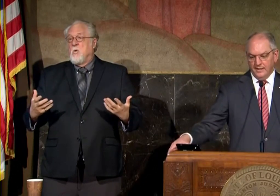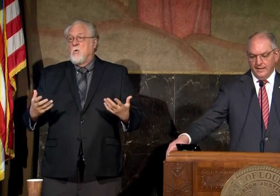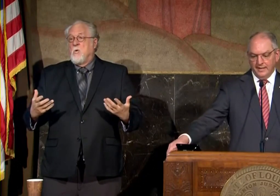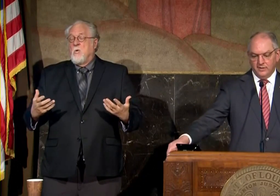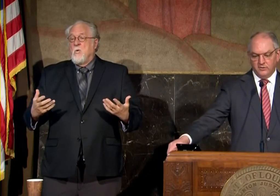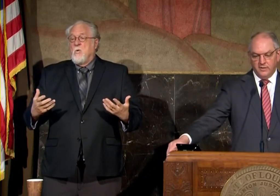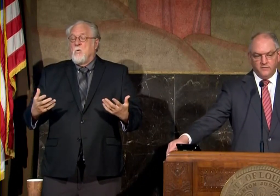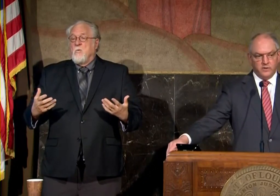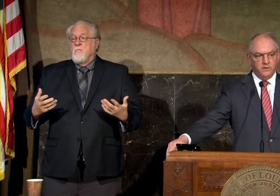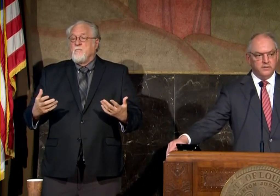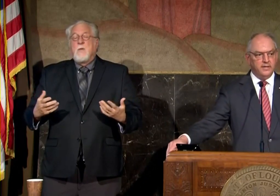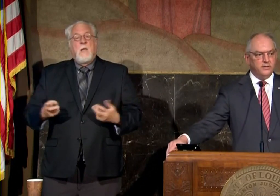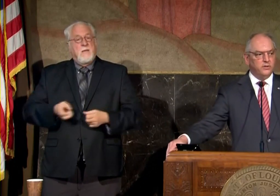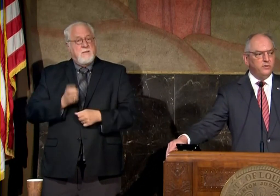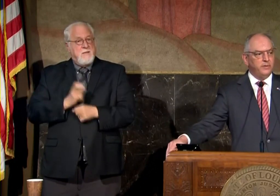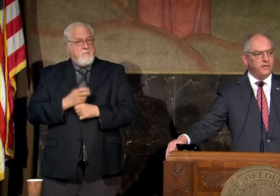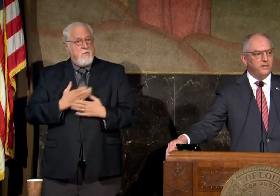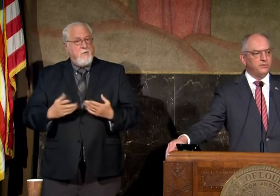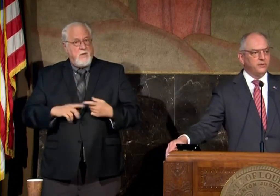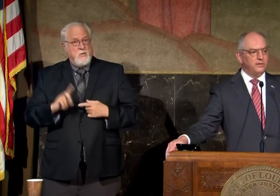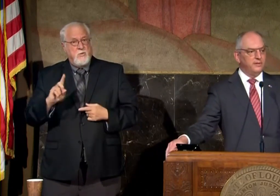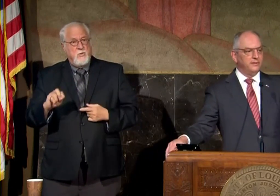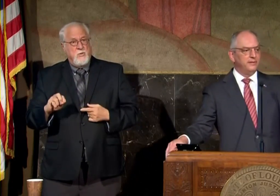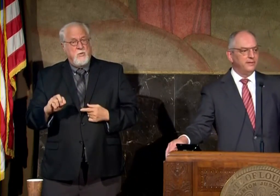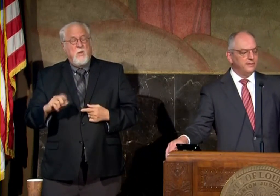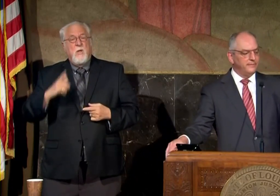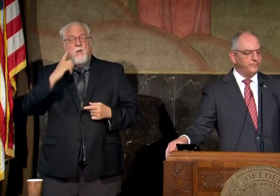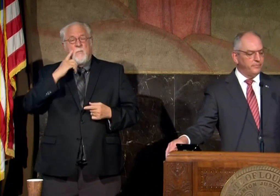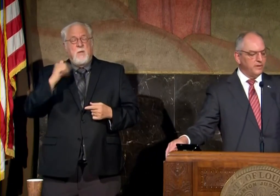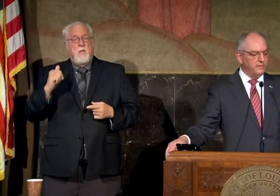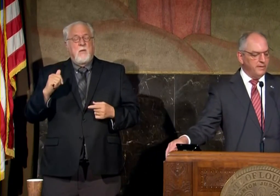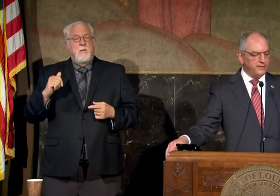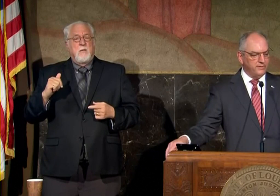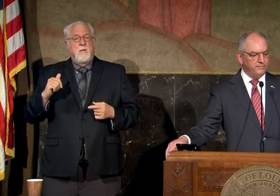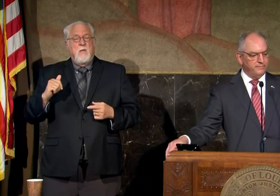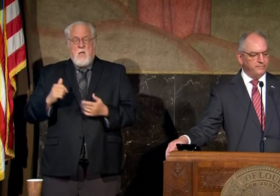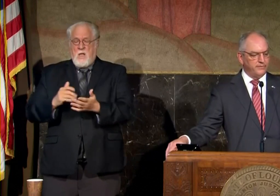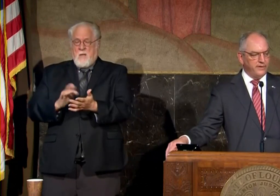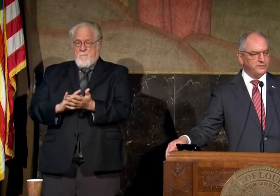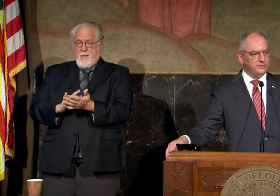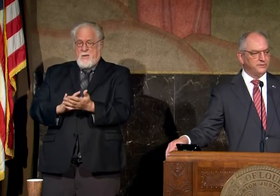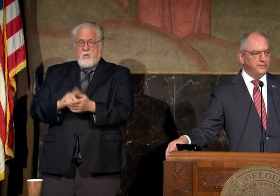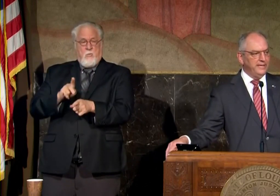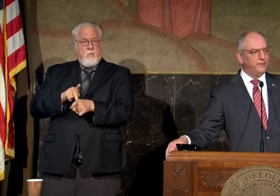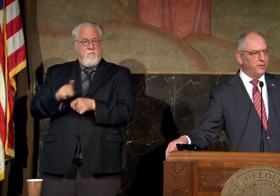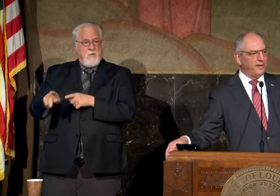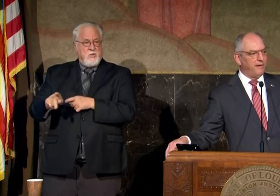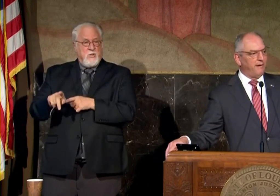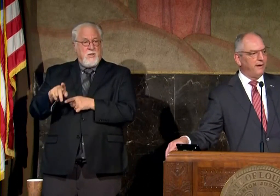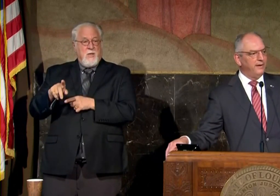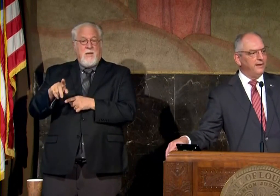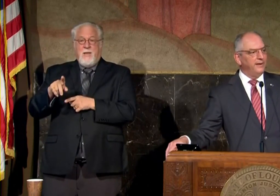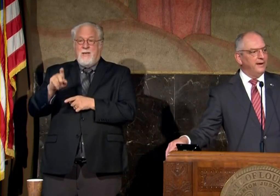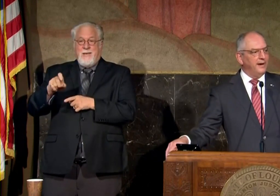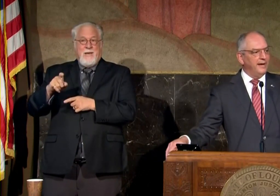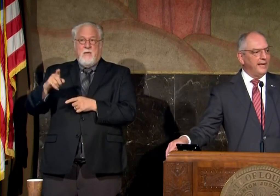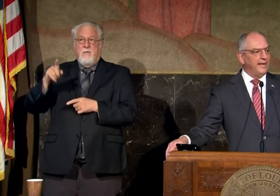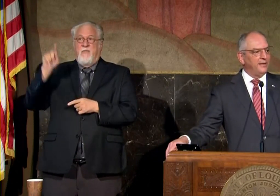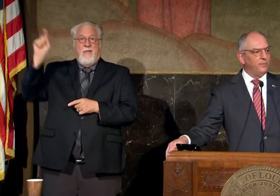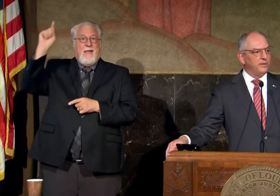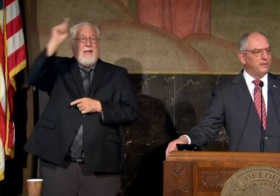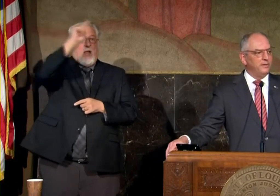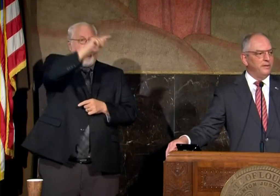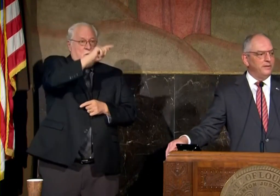uh it's a difficult thing to do because the medical professionals are needed where they are uh